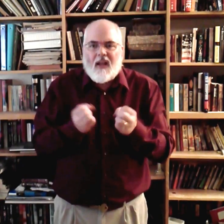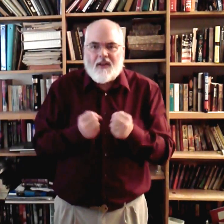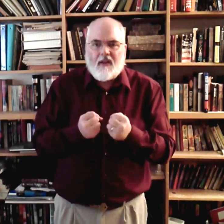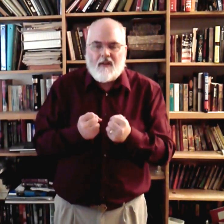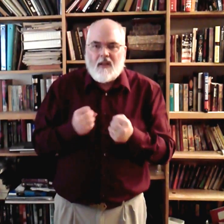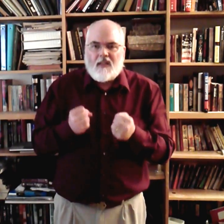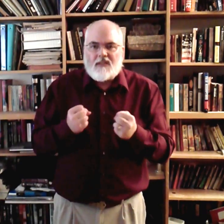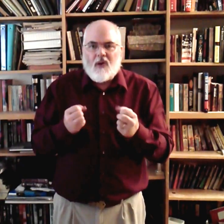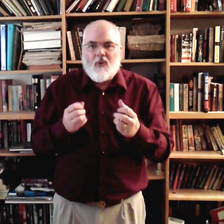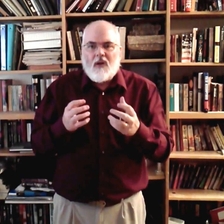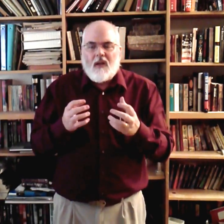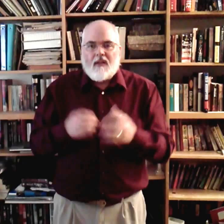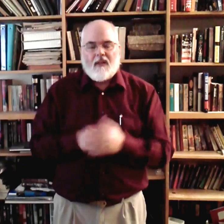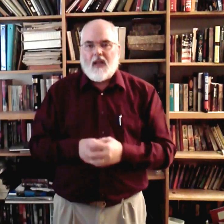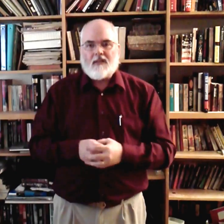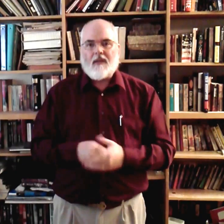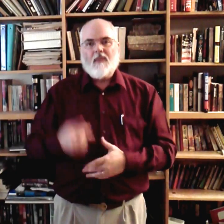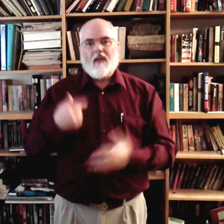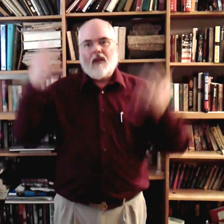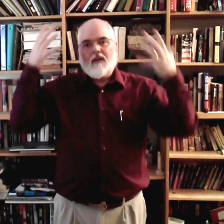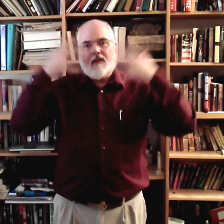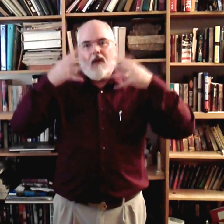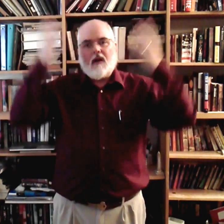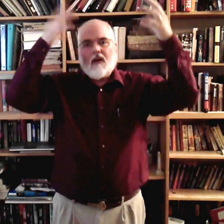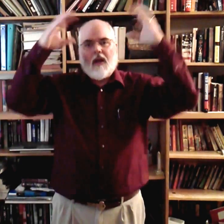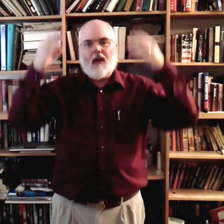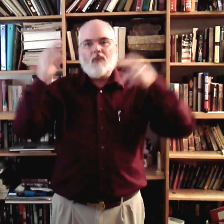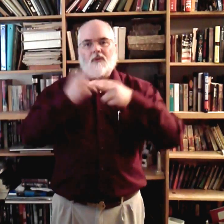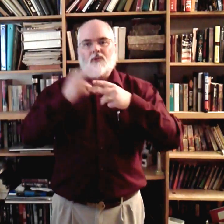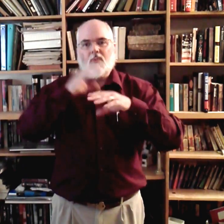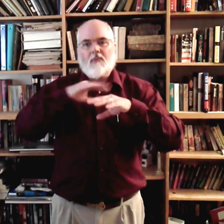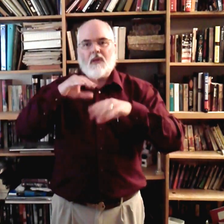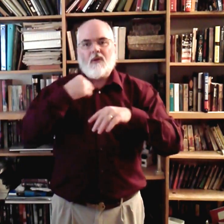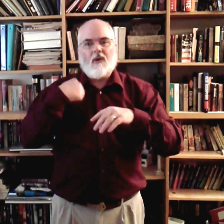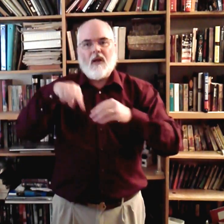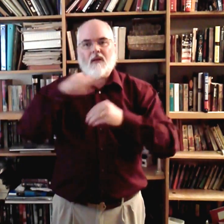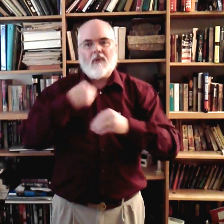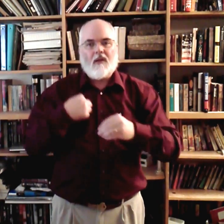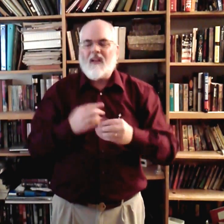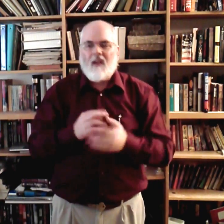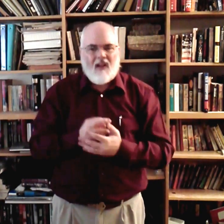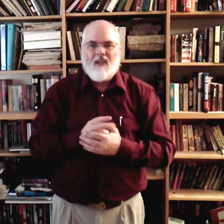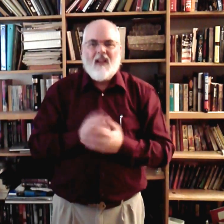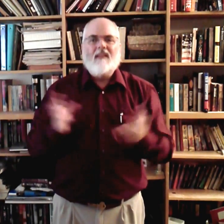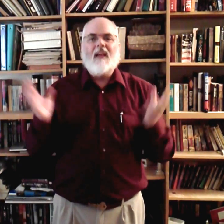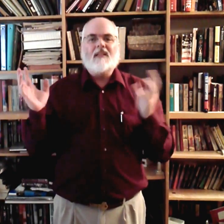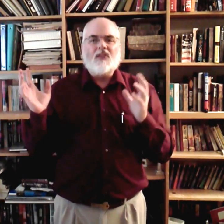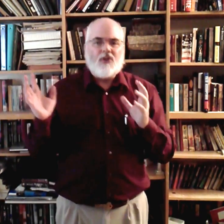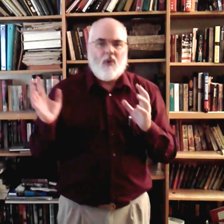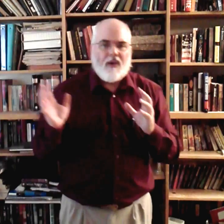So, it's not dark clouds will soon be around me. No. That doesn't show it